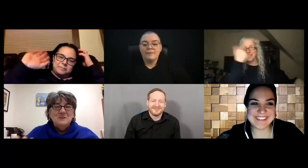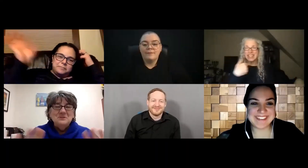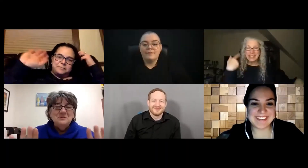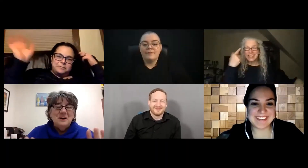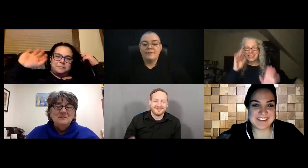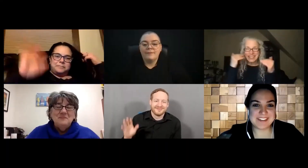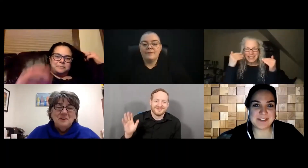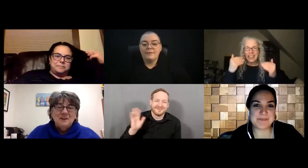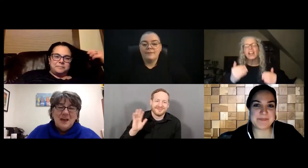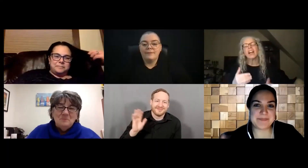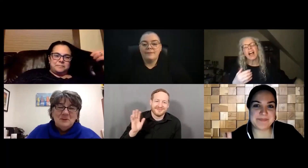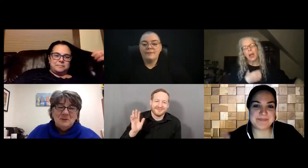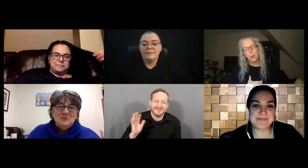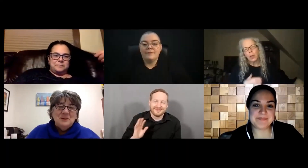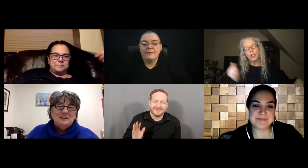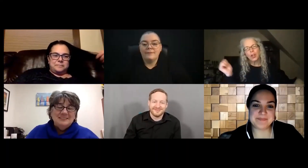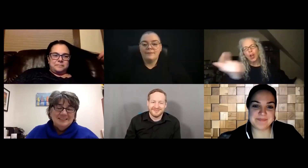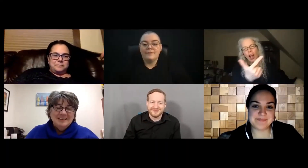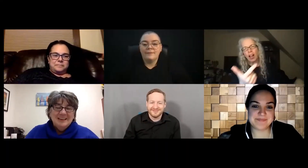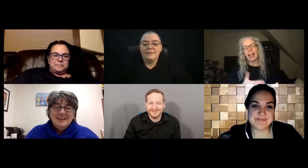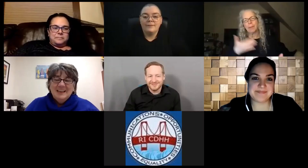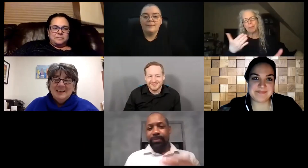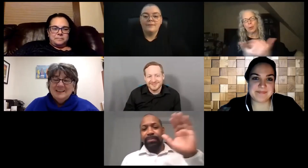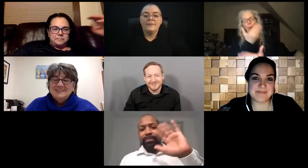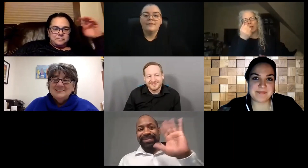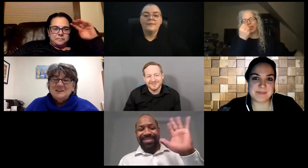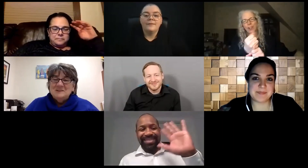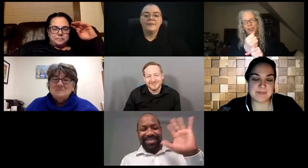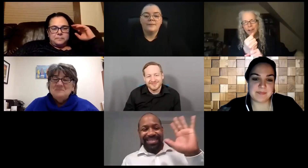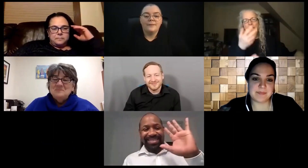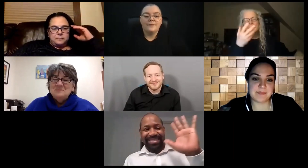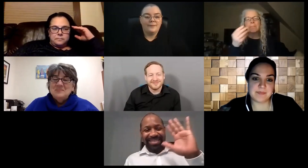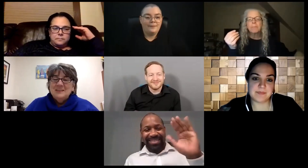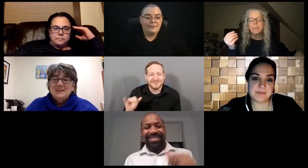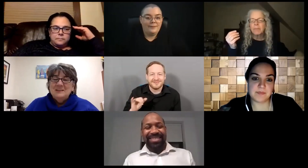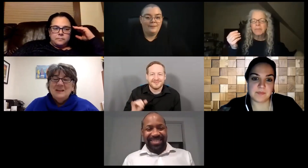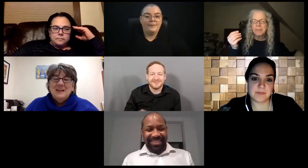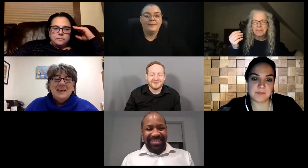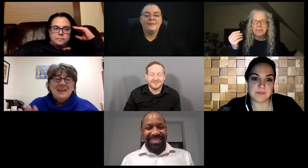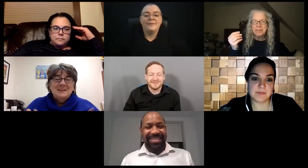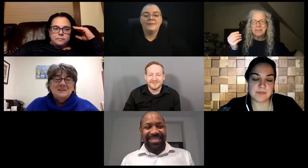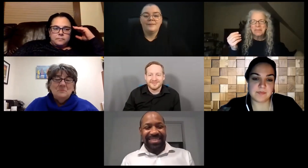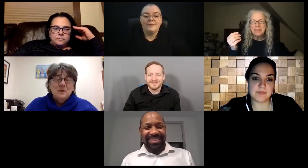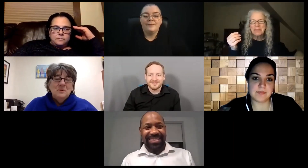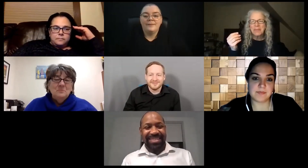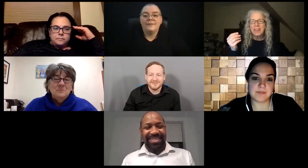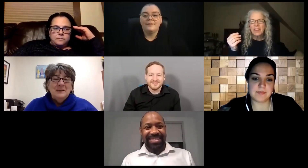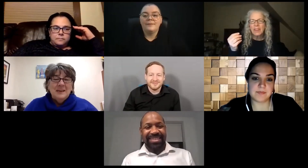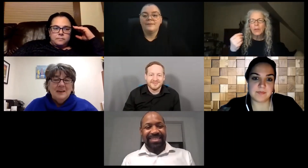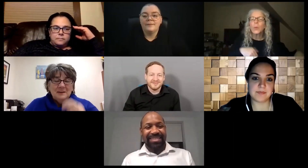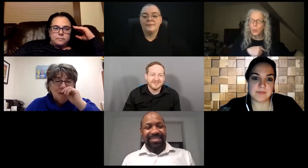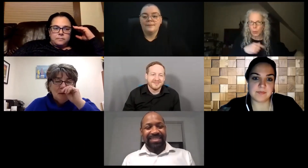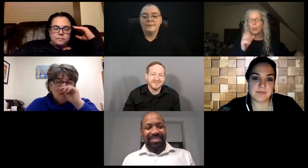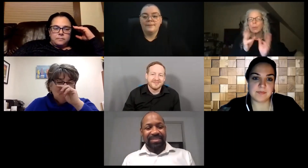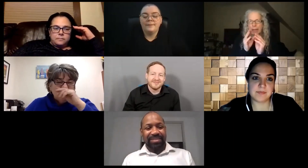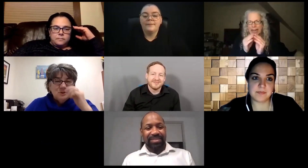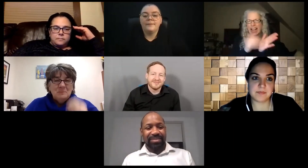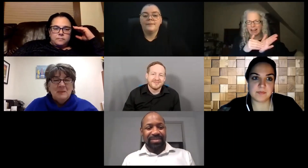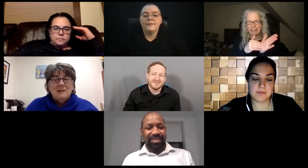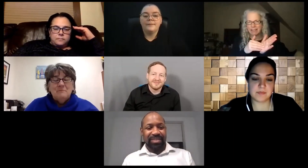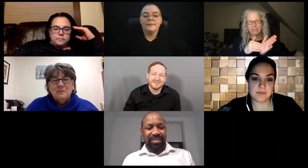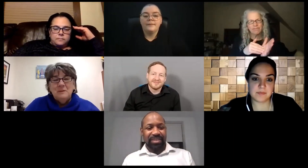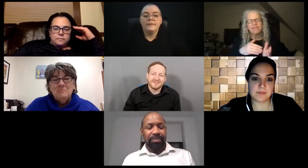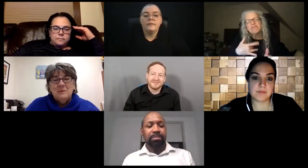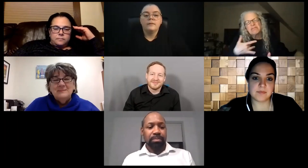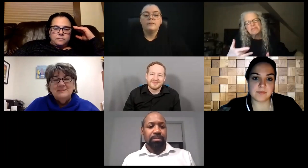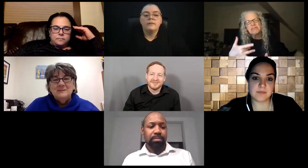I wish you all a very happy New Year. And, and we will meet again. We usually